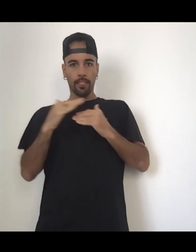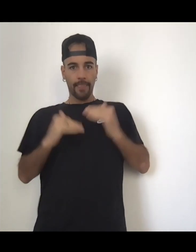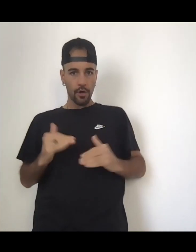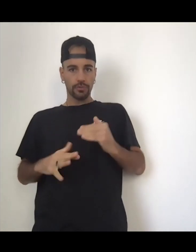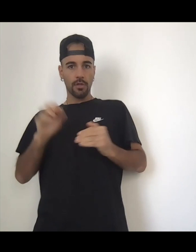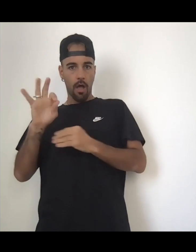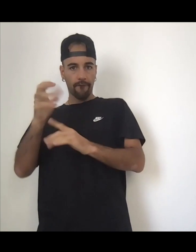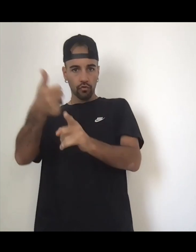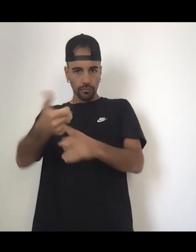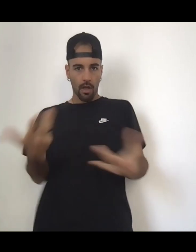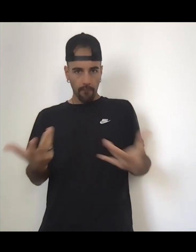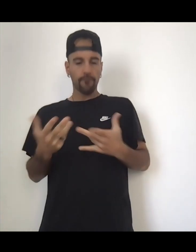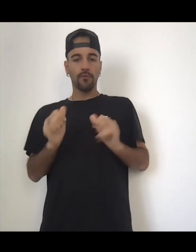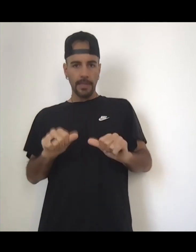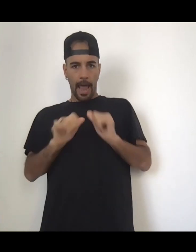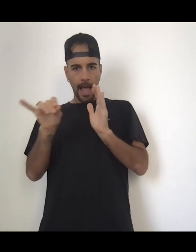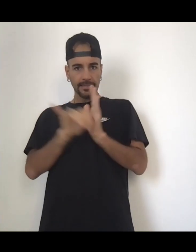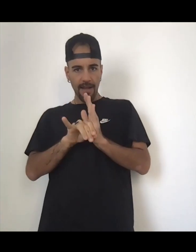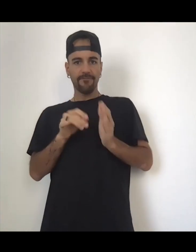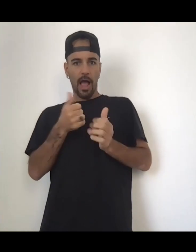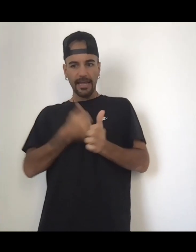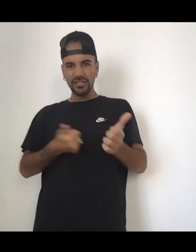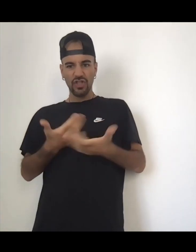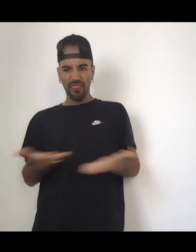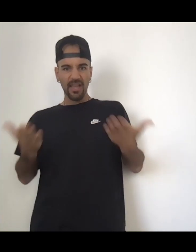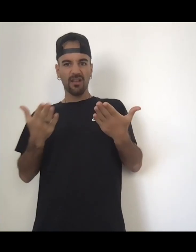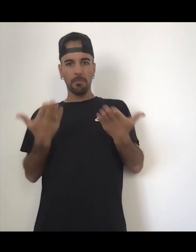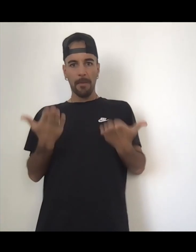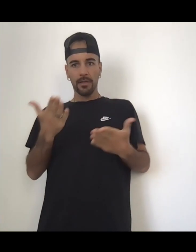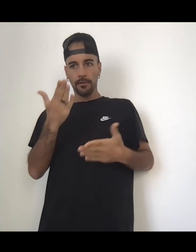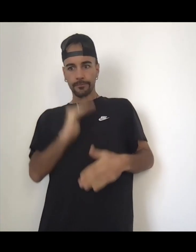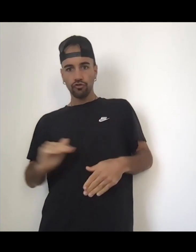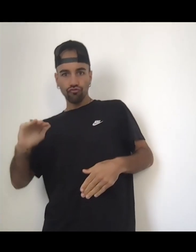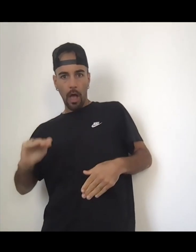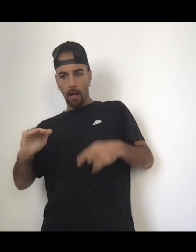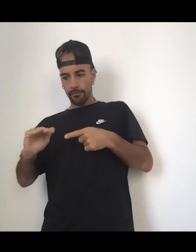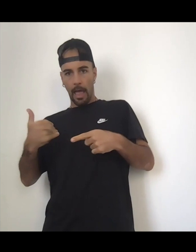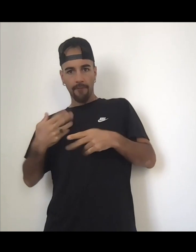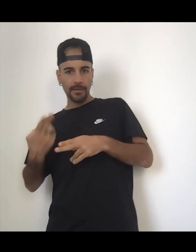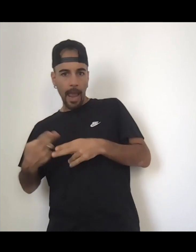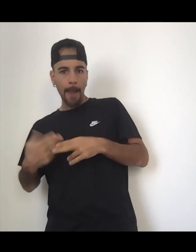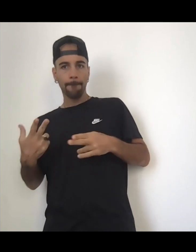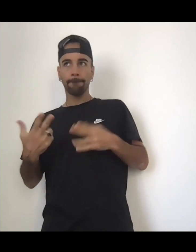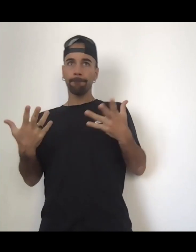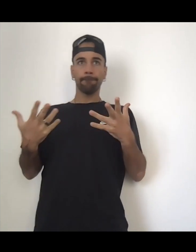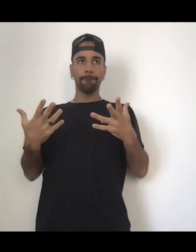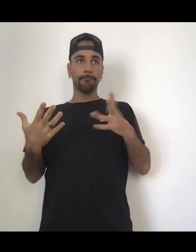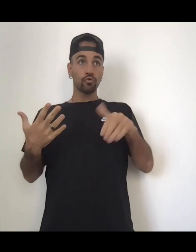understanding what they are, trying to identify them. You can give them a name if you need to. But yeah, like,